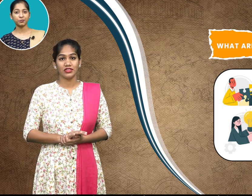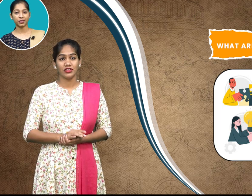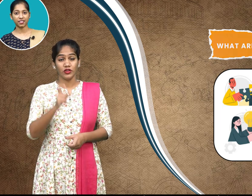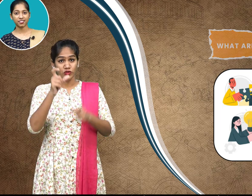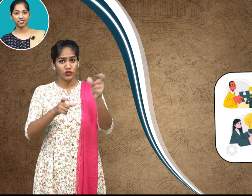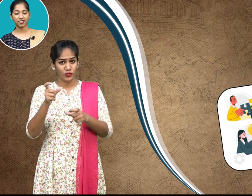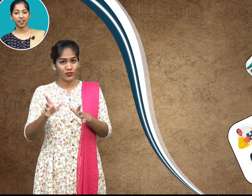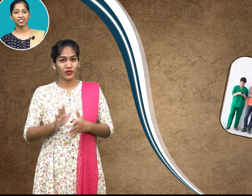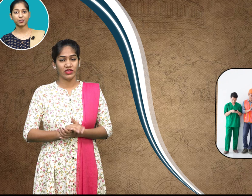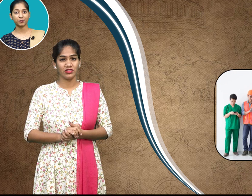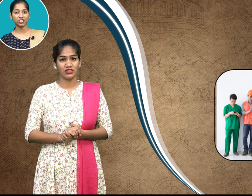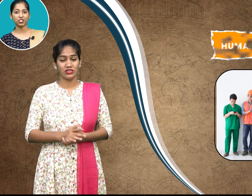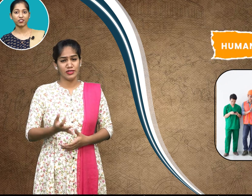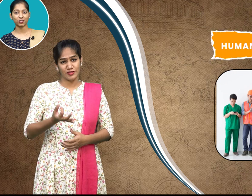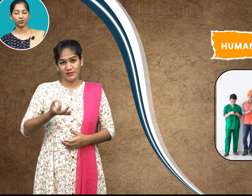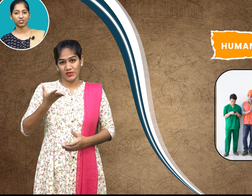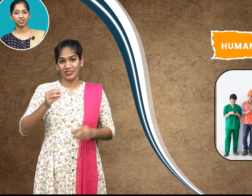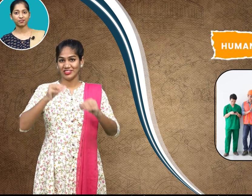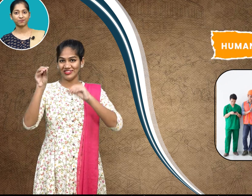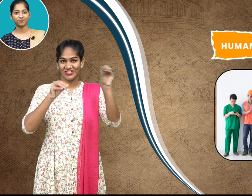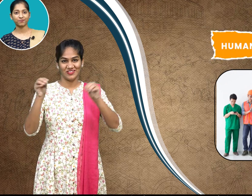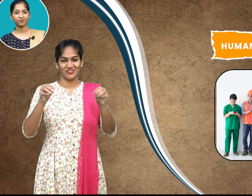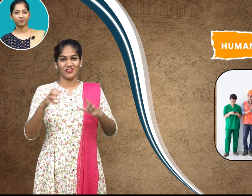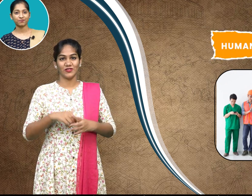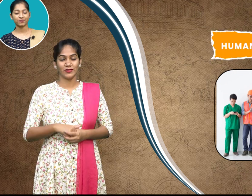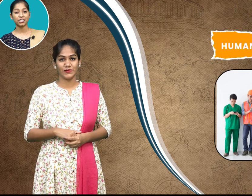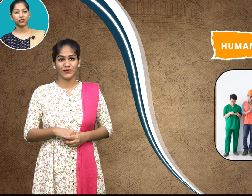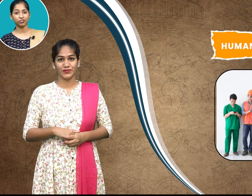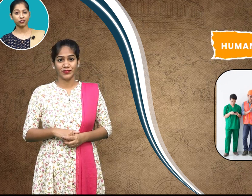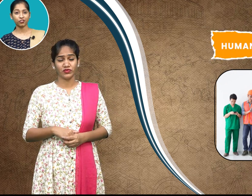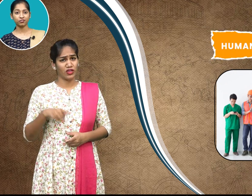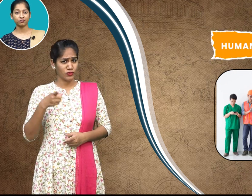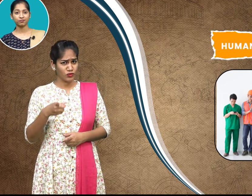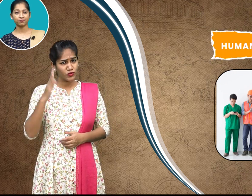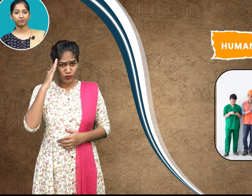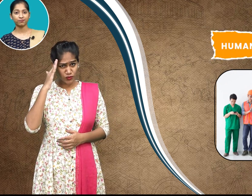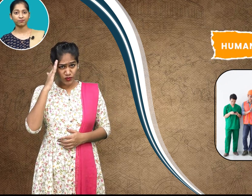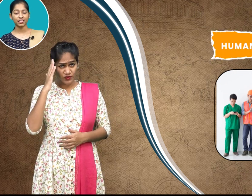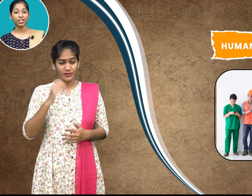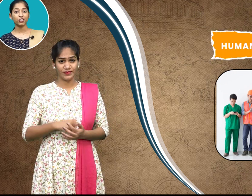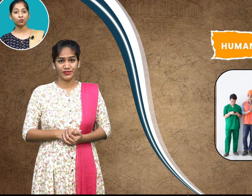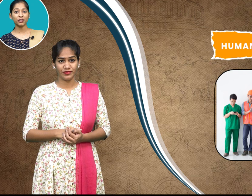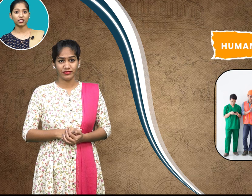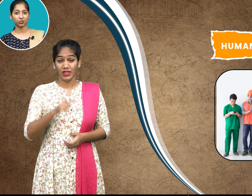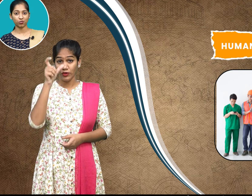beings are a special resource do you know human resource